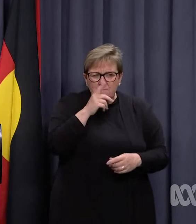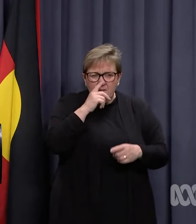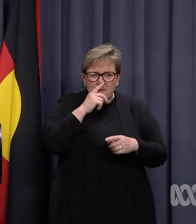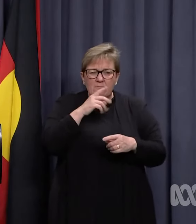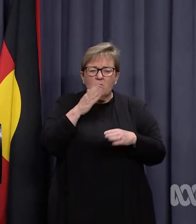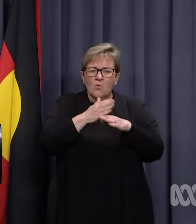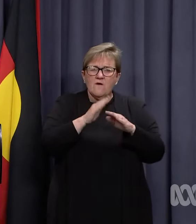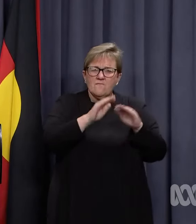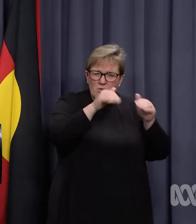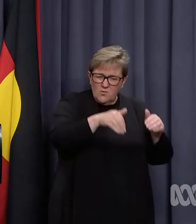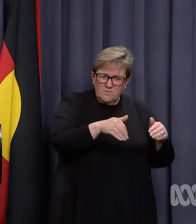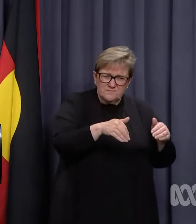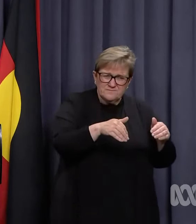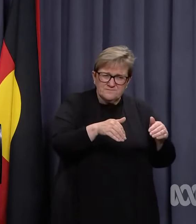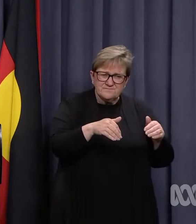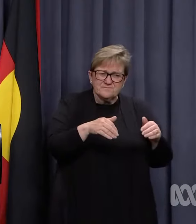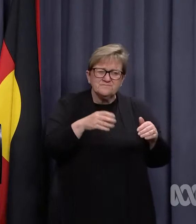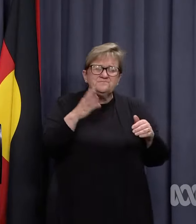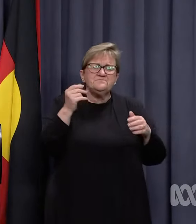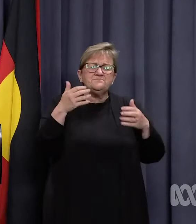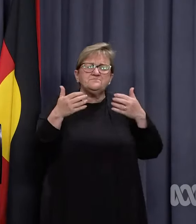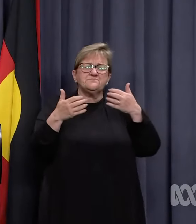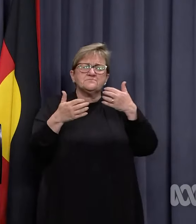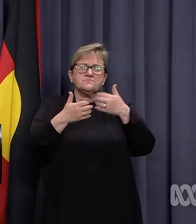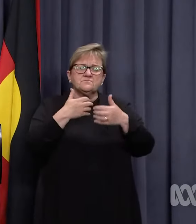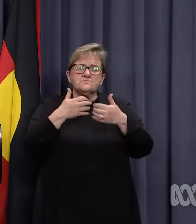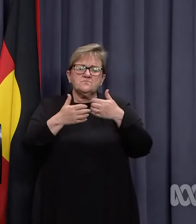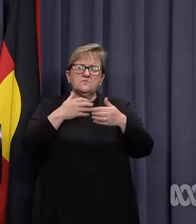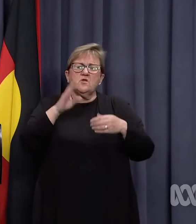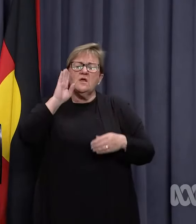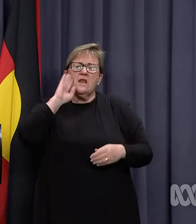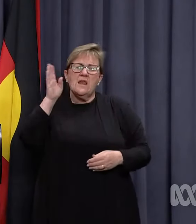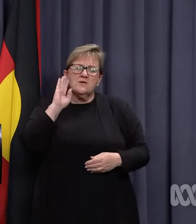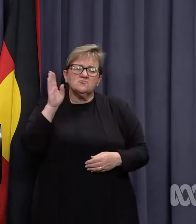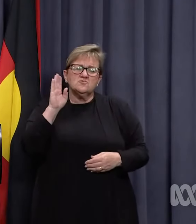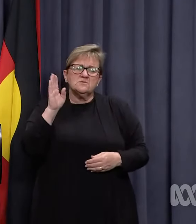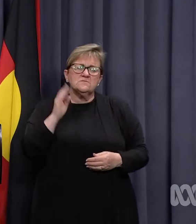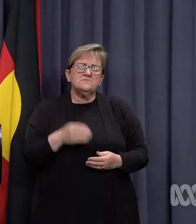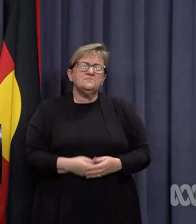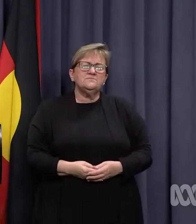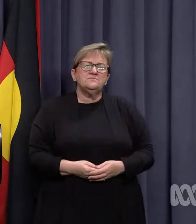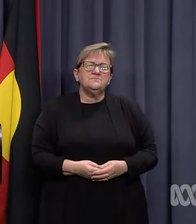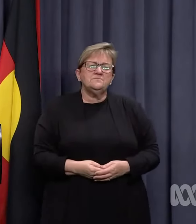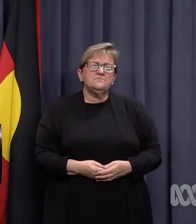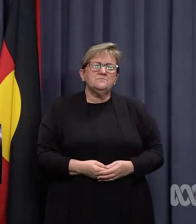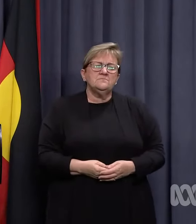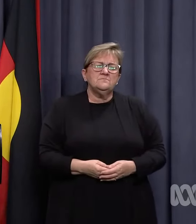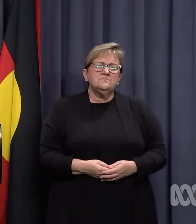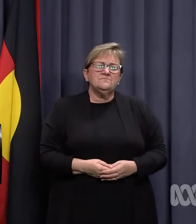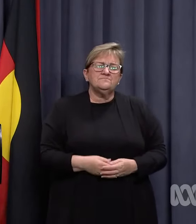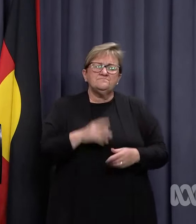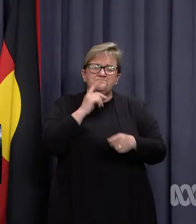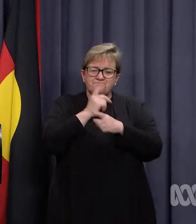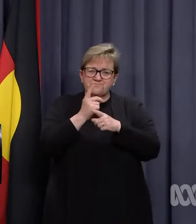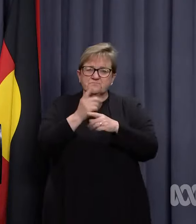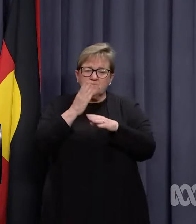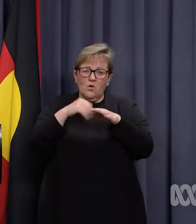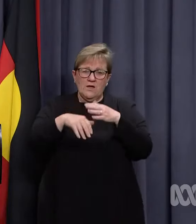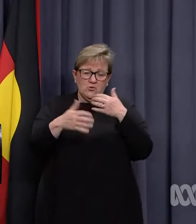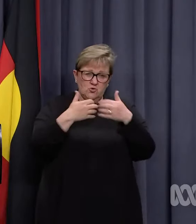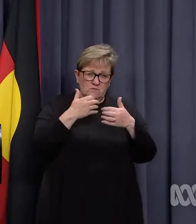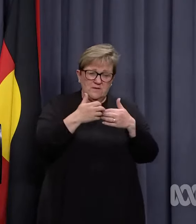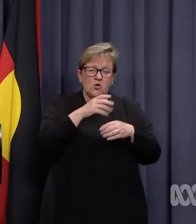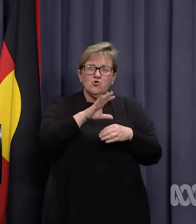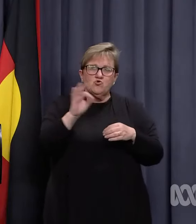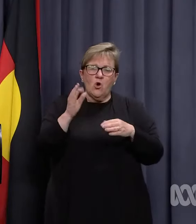work from home, but some uni lecturers have been rather than having orders to work in university rather than